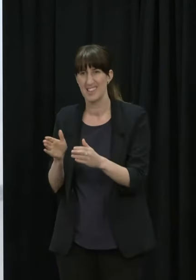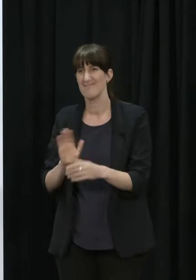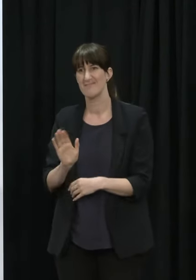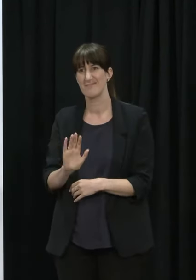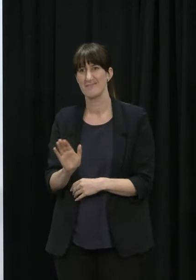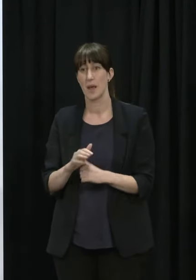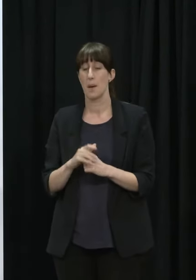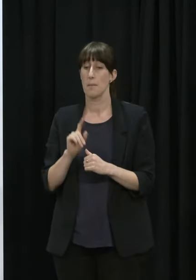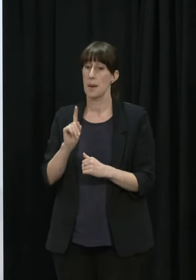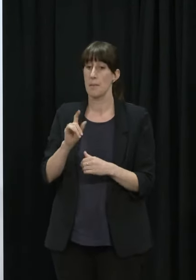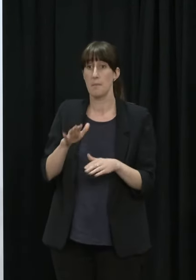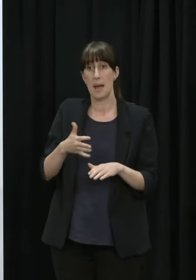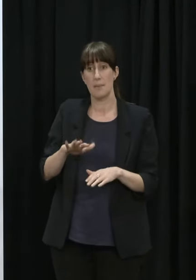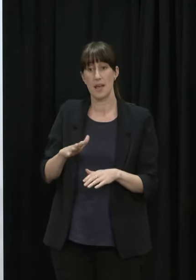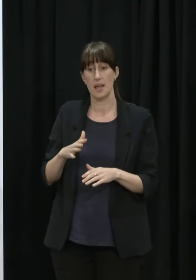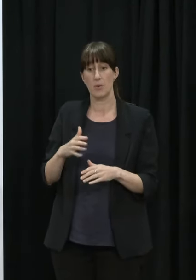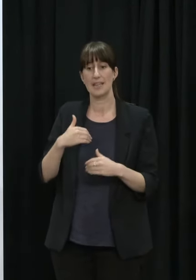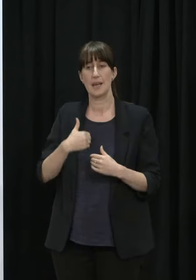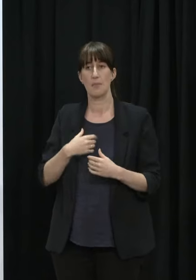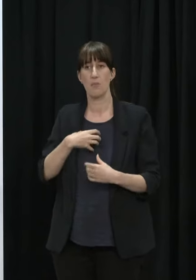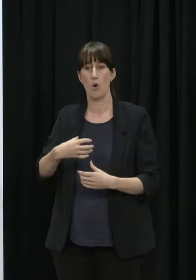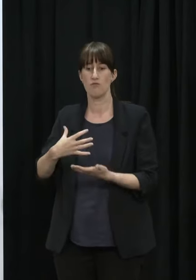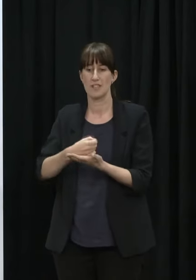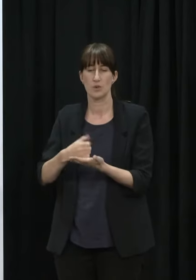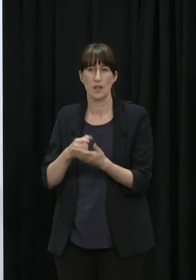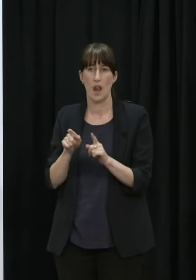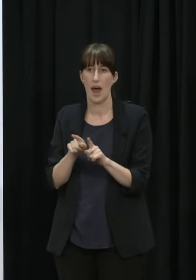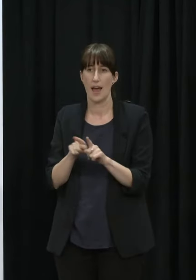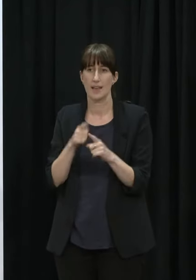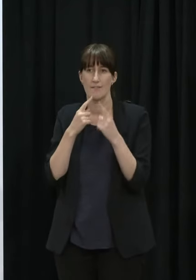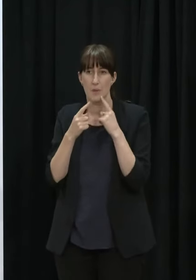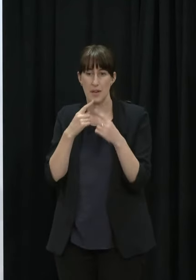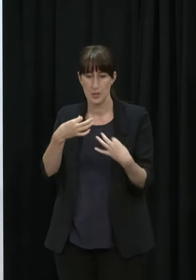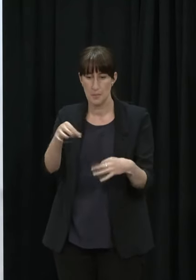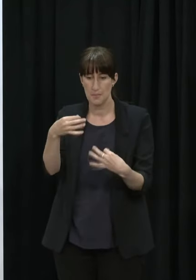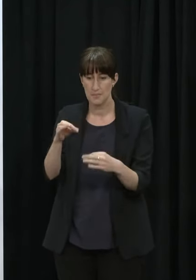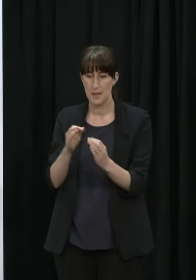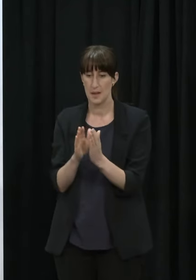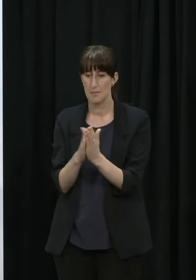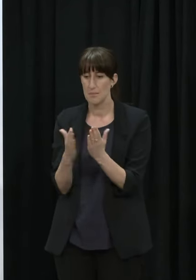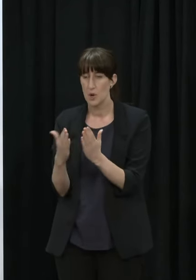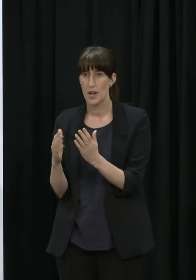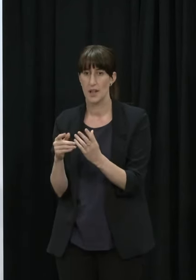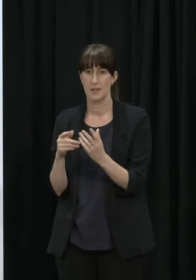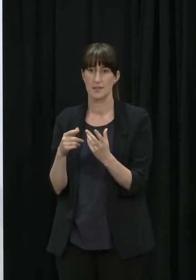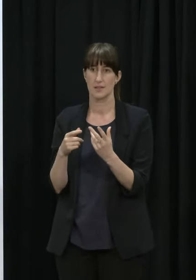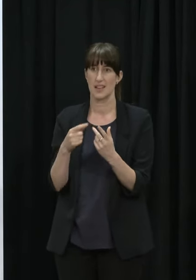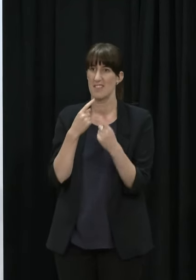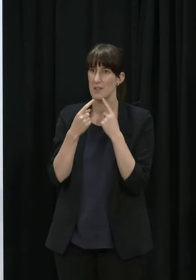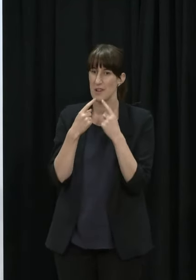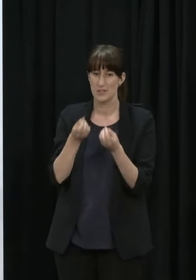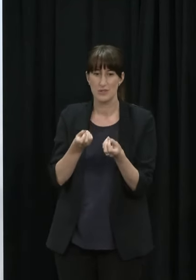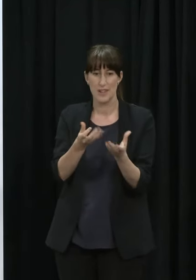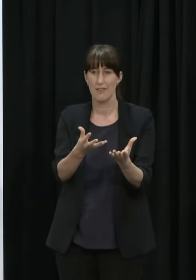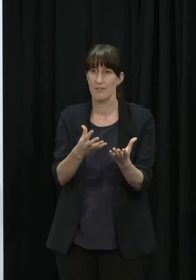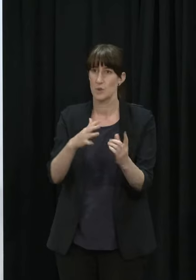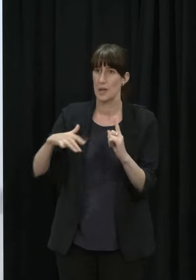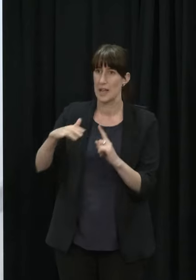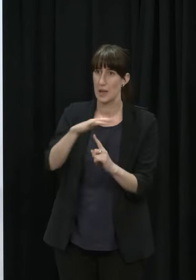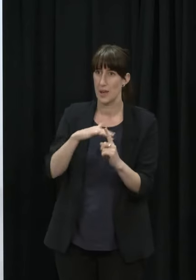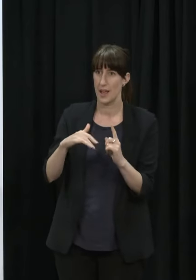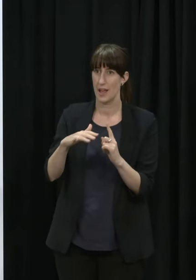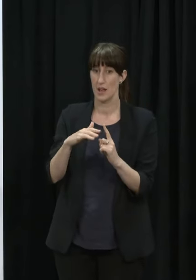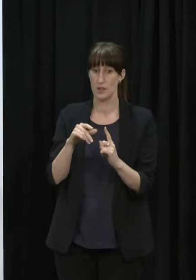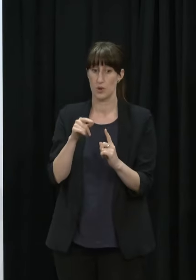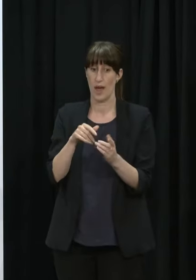might be funding for specific communication campaigns for example it might be resources going to Māori health providers and iwi to make sure they